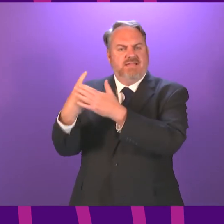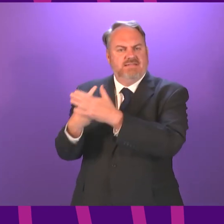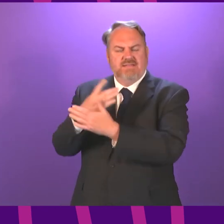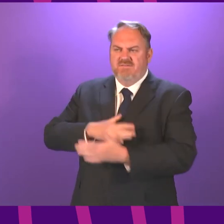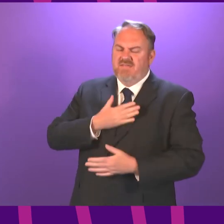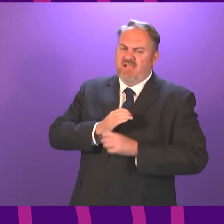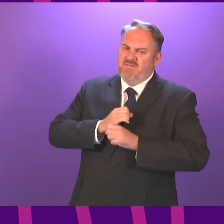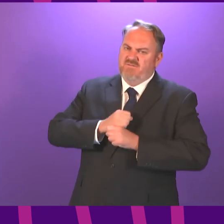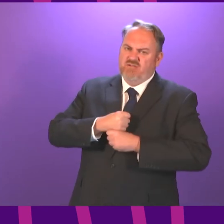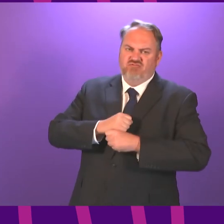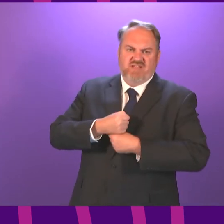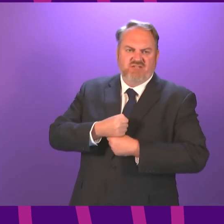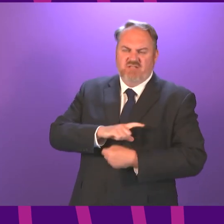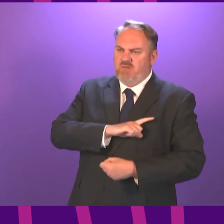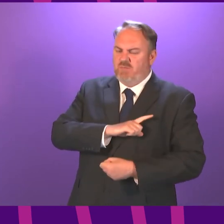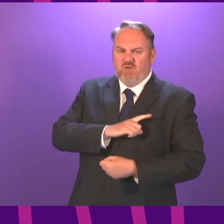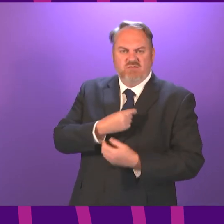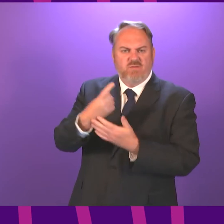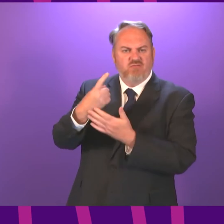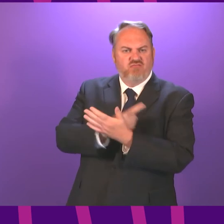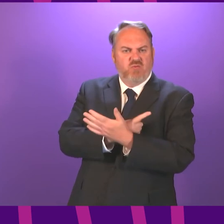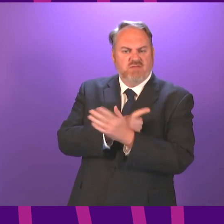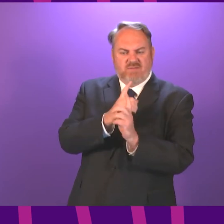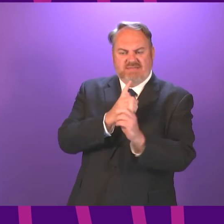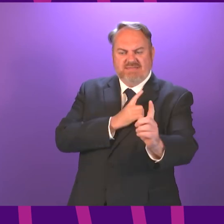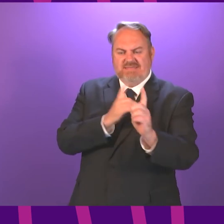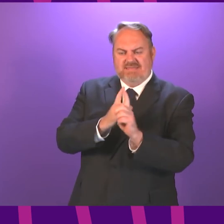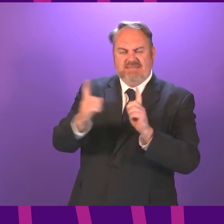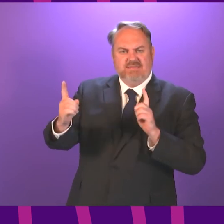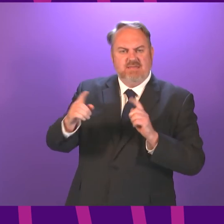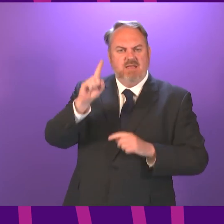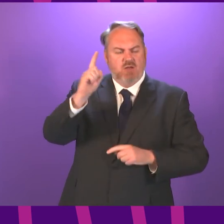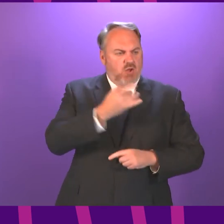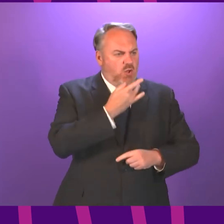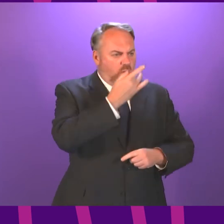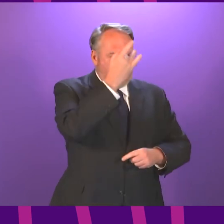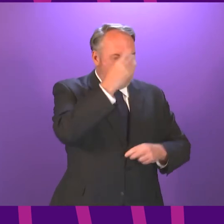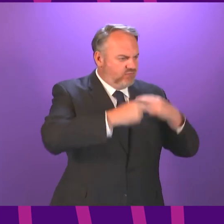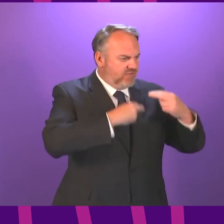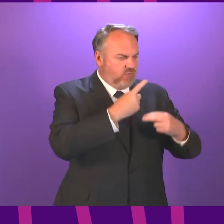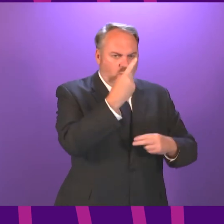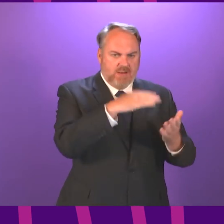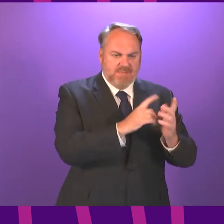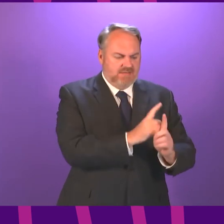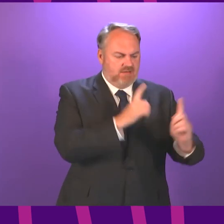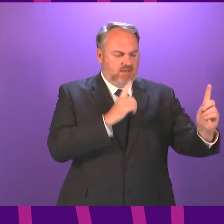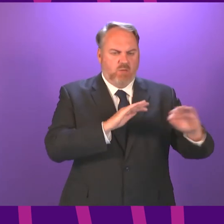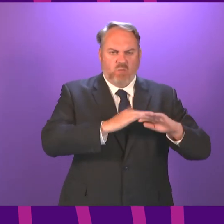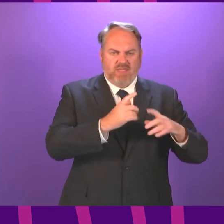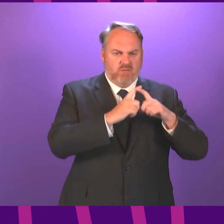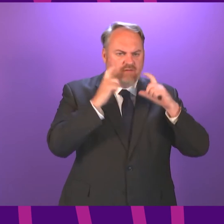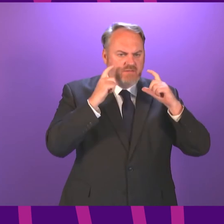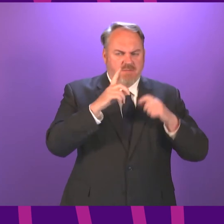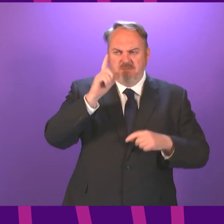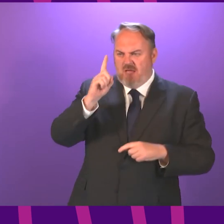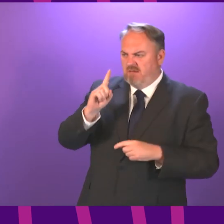inconsistency in physical distancing rules in hospitality venues people can be sat one metre from another without a face covering but in